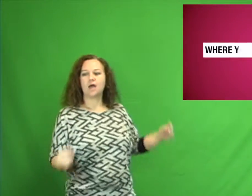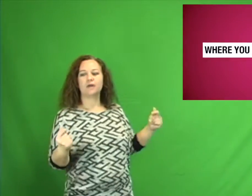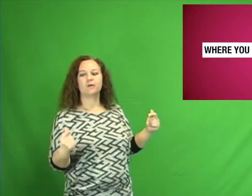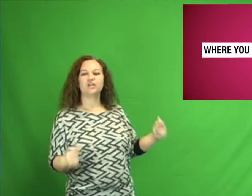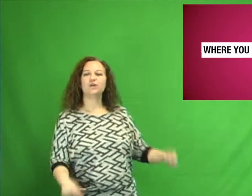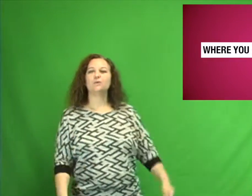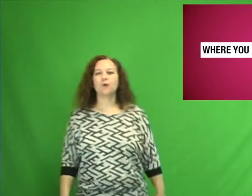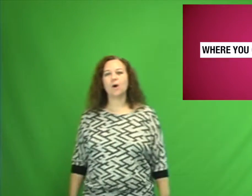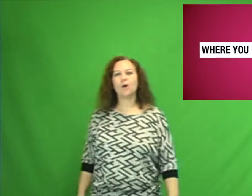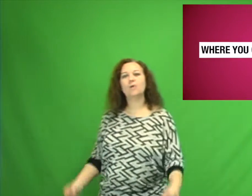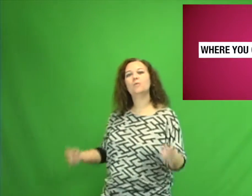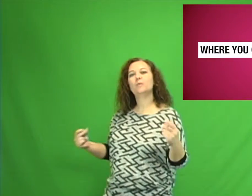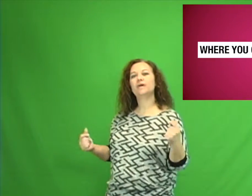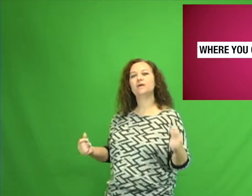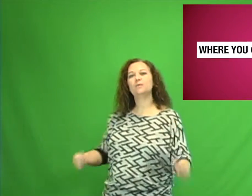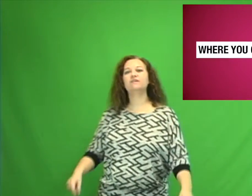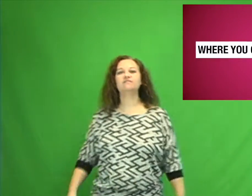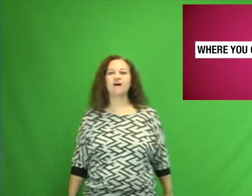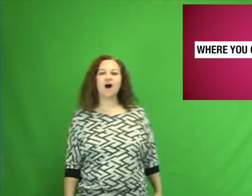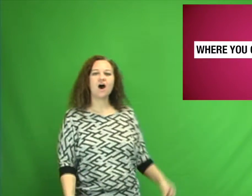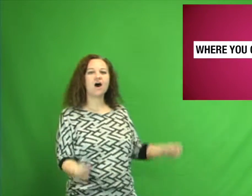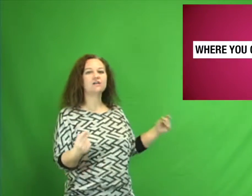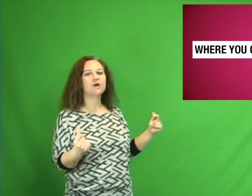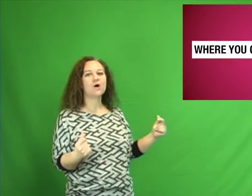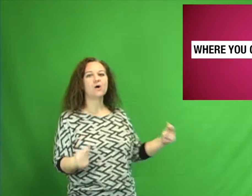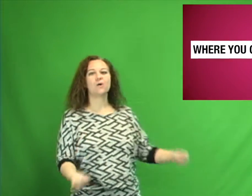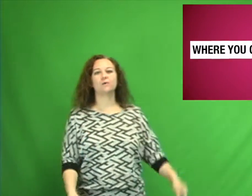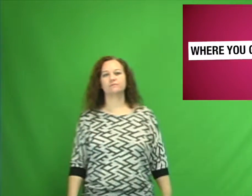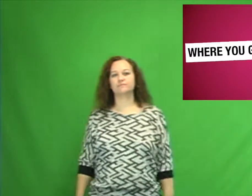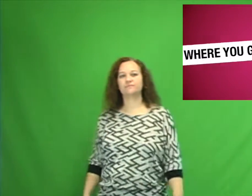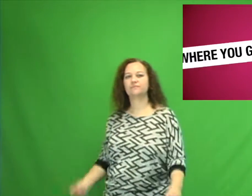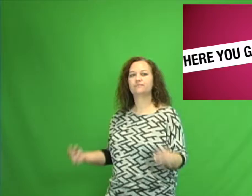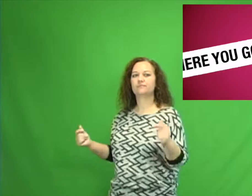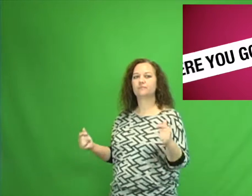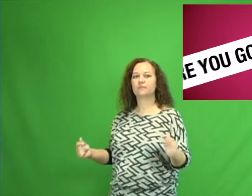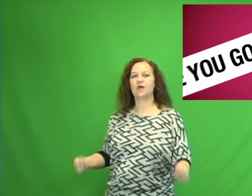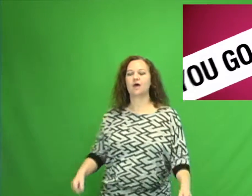Where you go we will follow